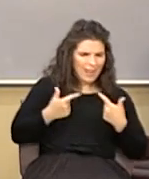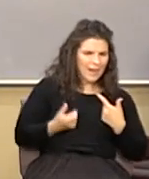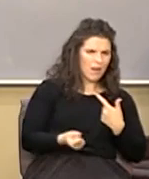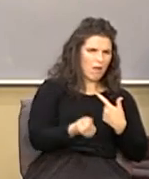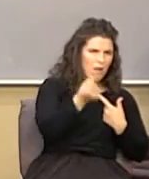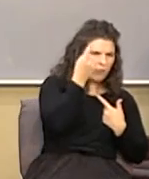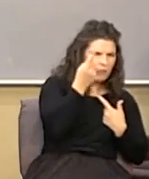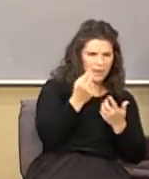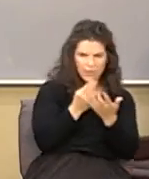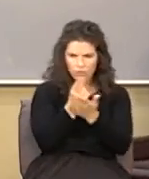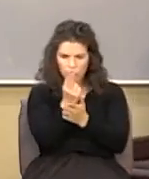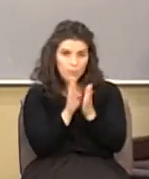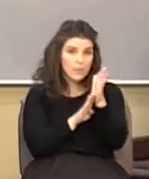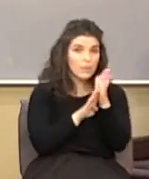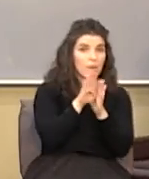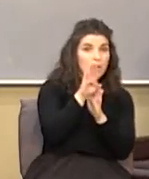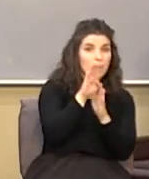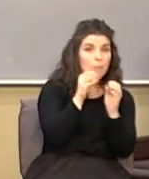America? America.